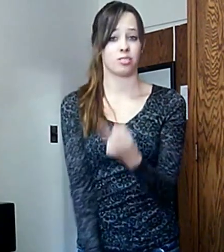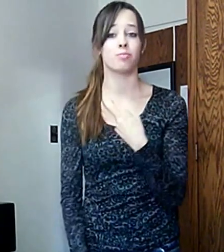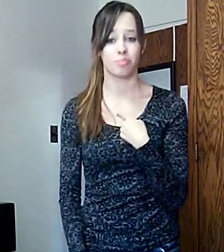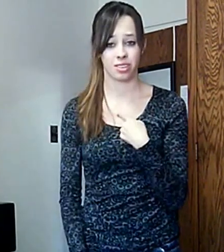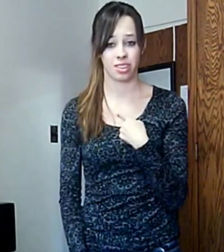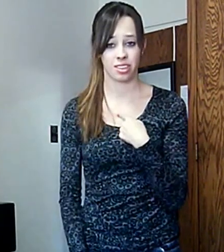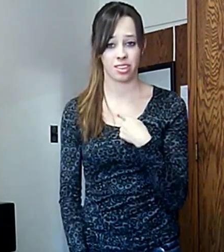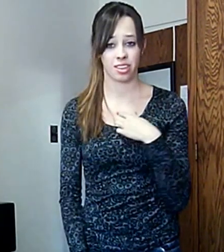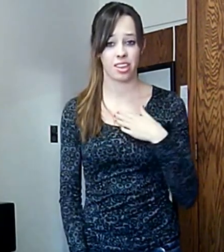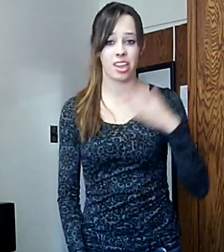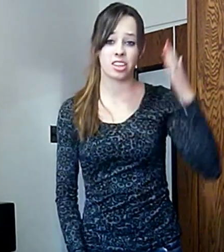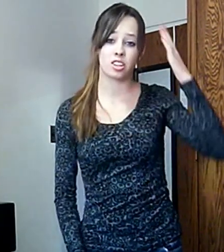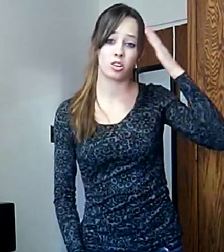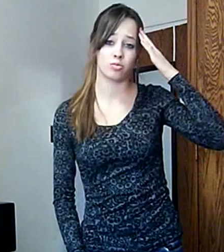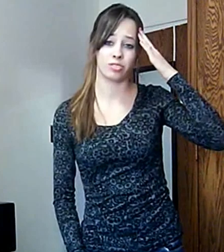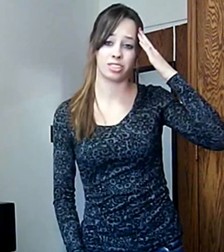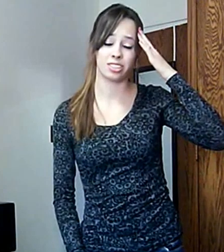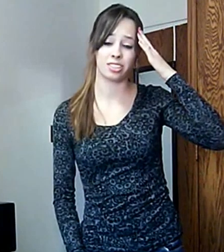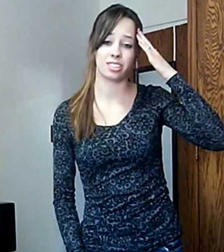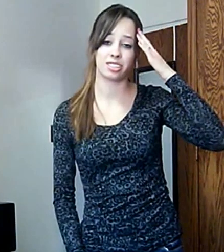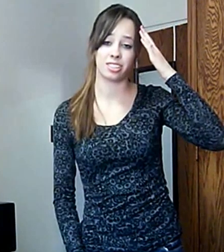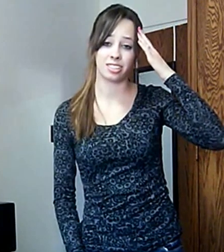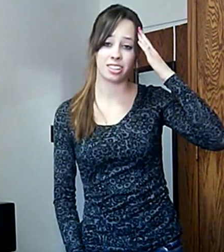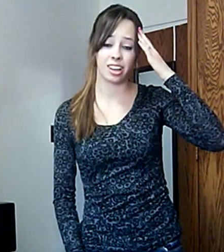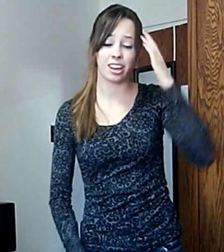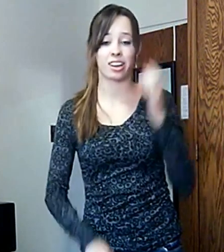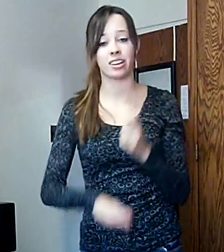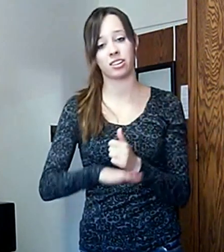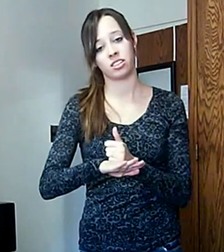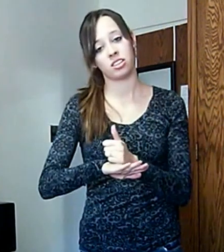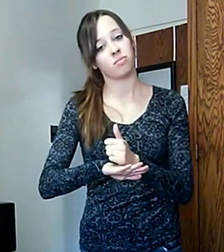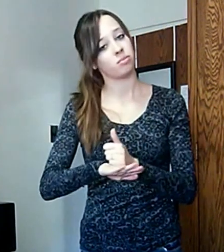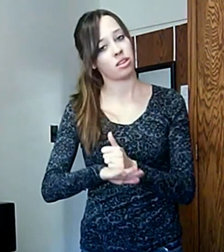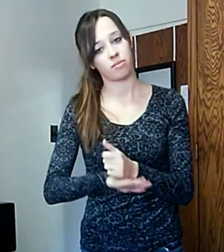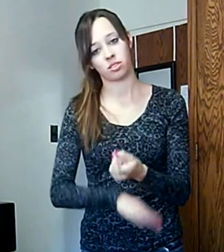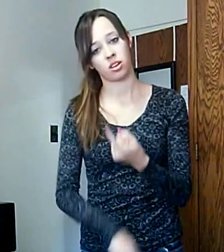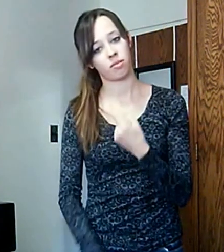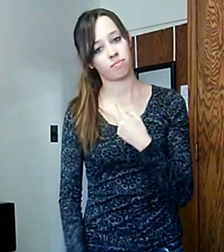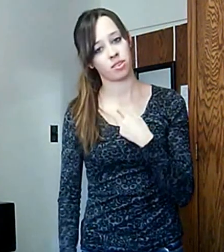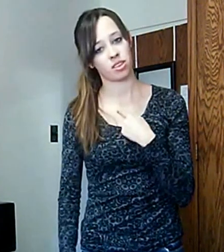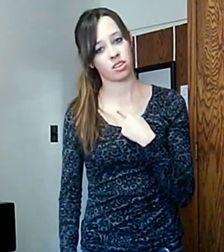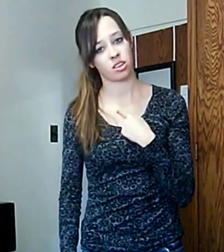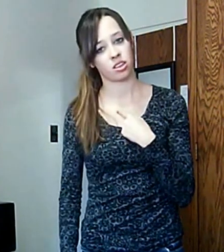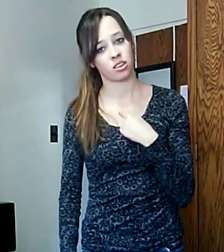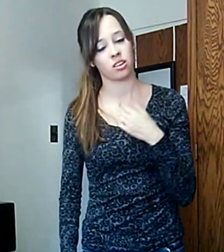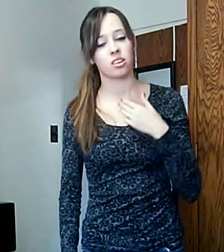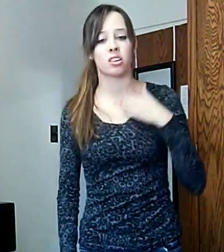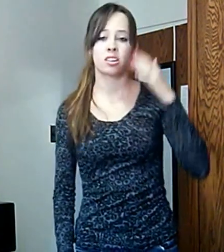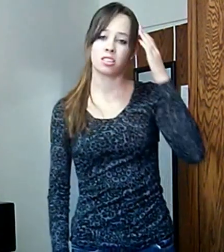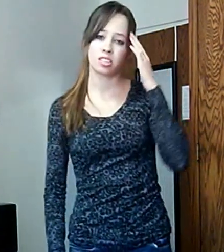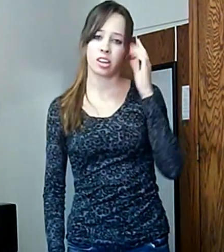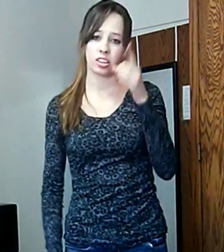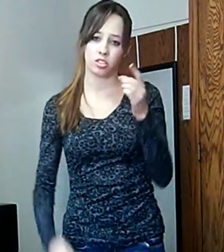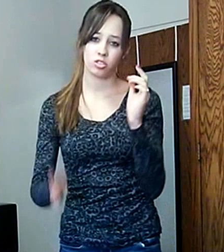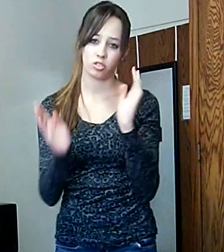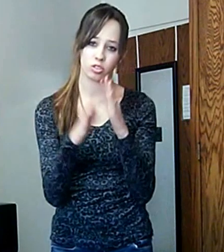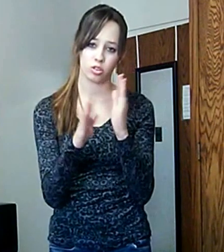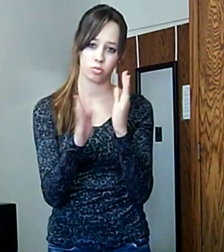to me And I realized, the blame is on me Cause I knew you